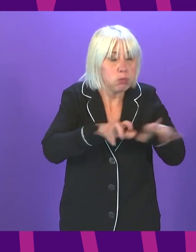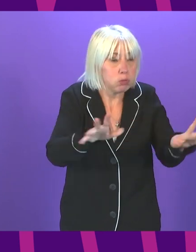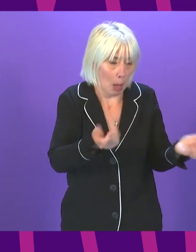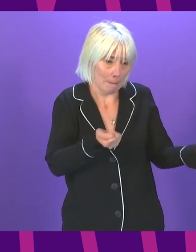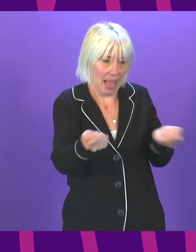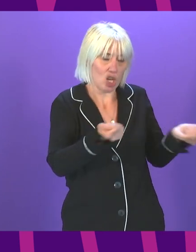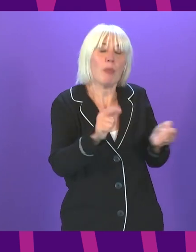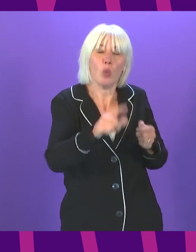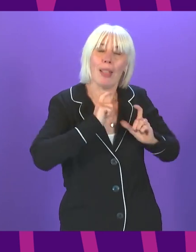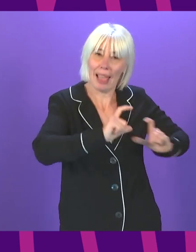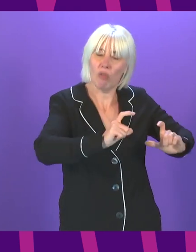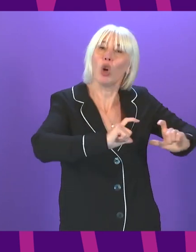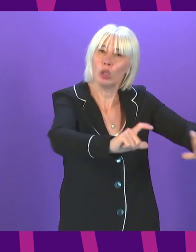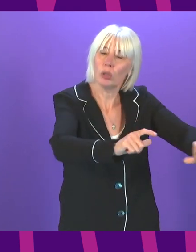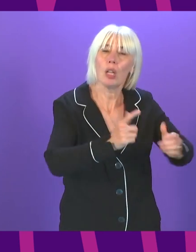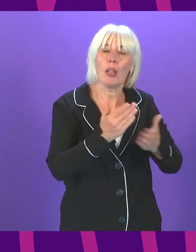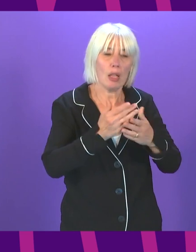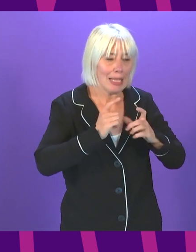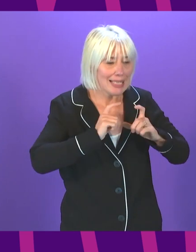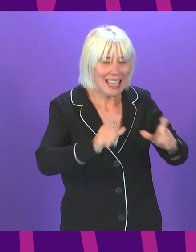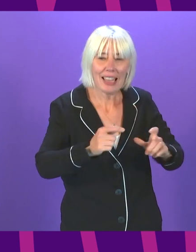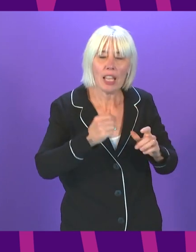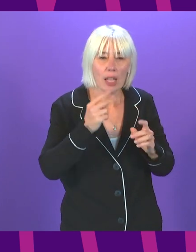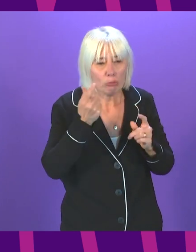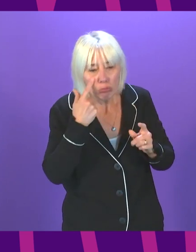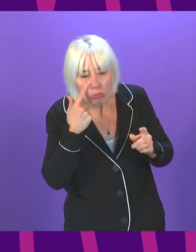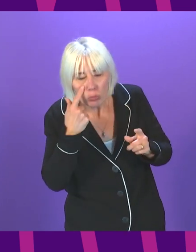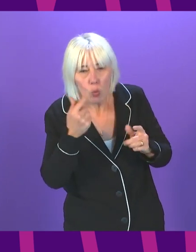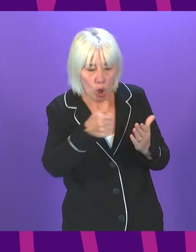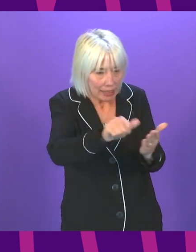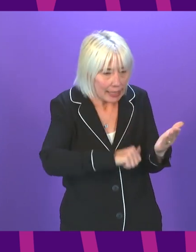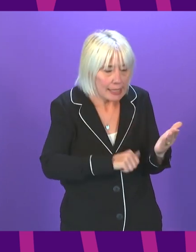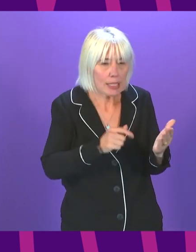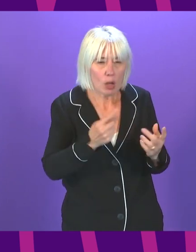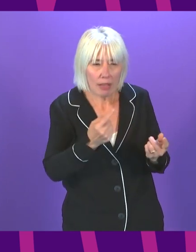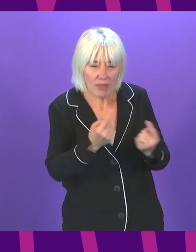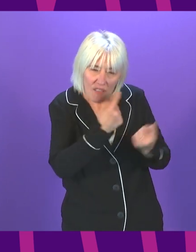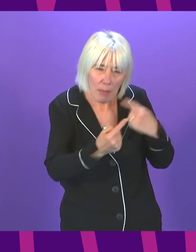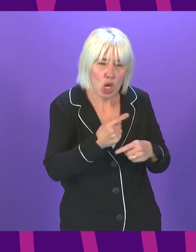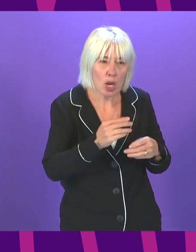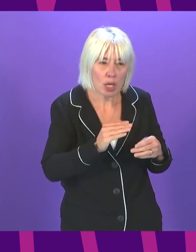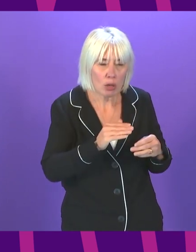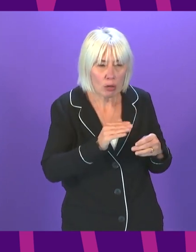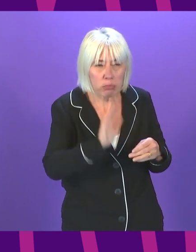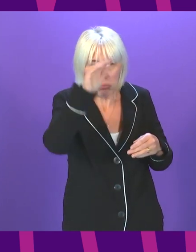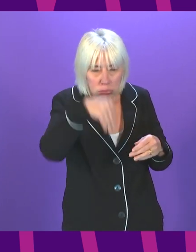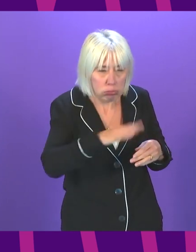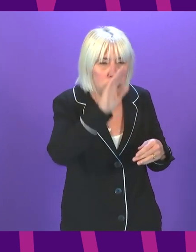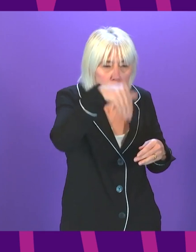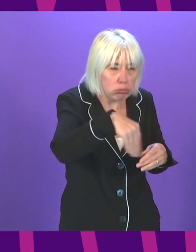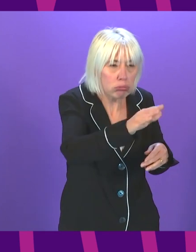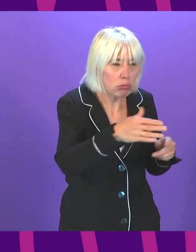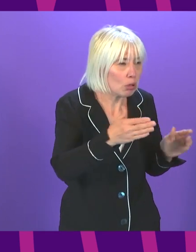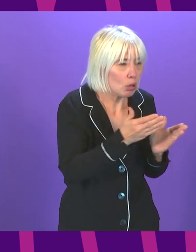continue. We continue to maintain daily watch lists, which provide information and trends that inform us about the status of the virus